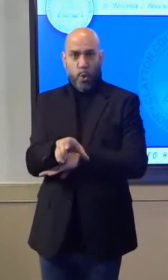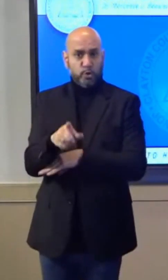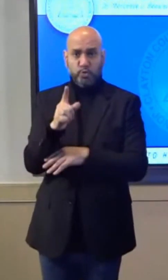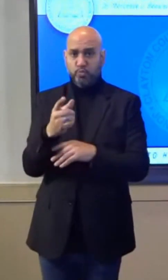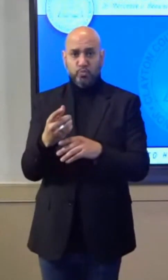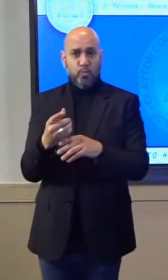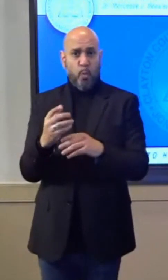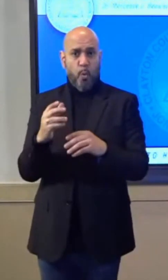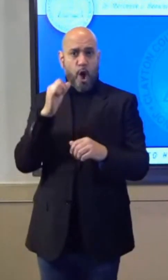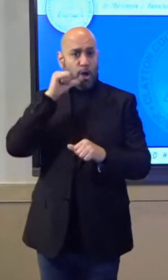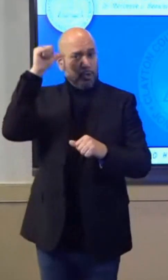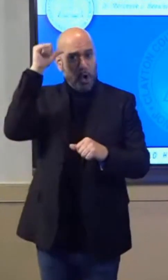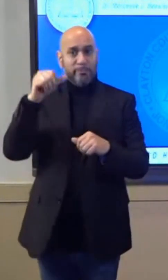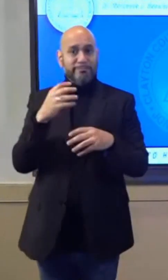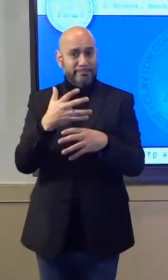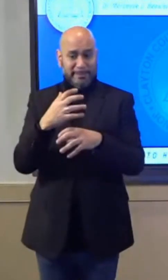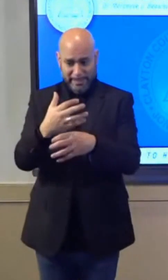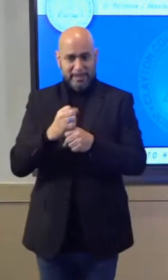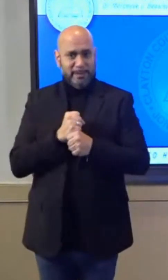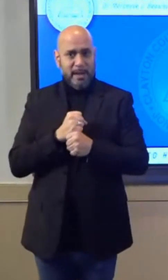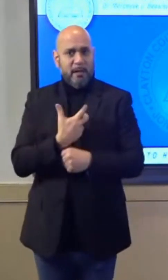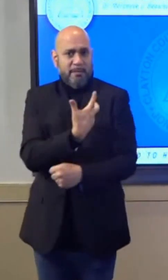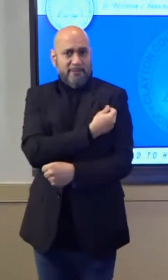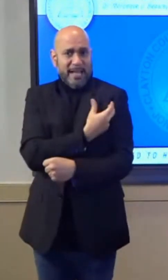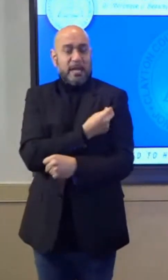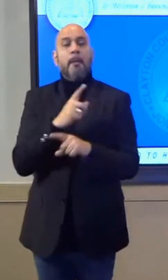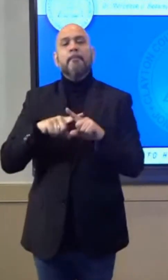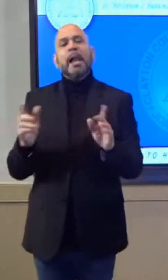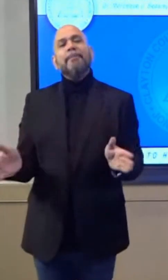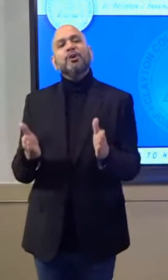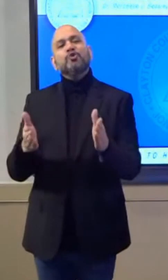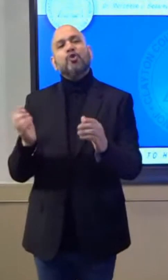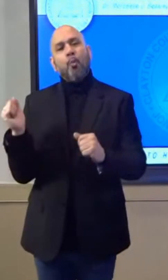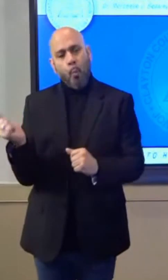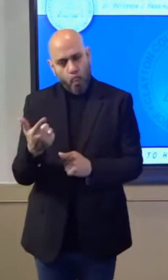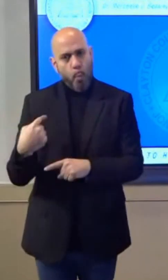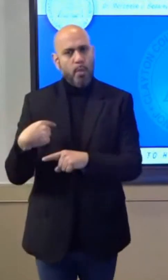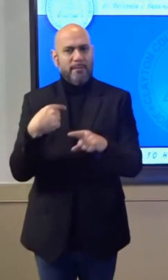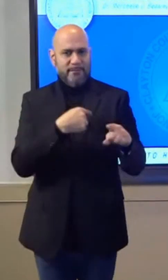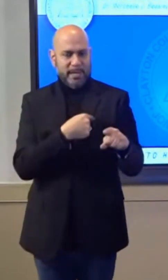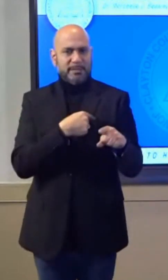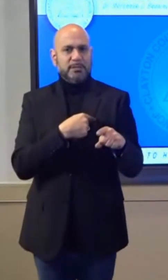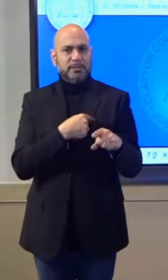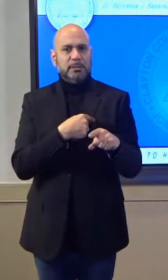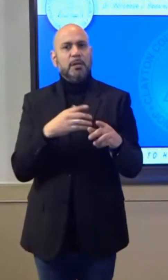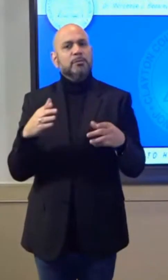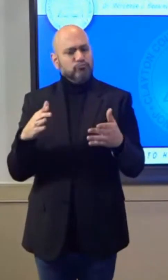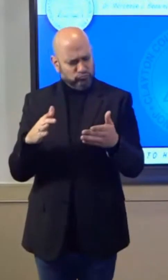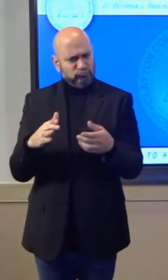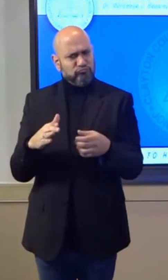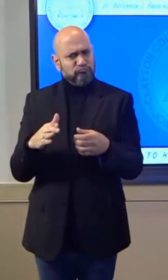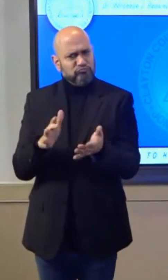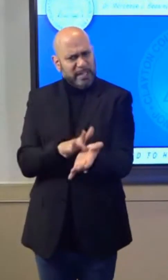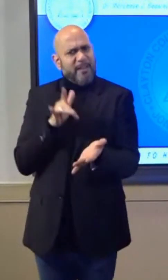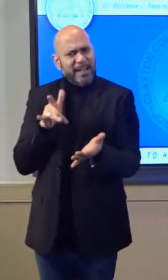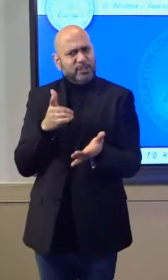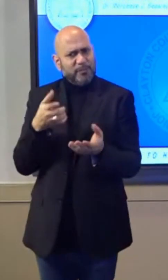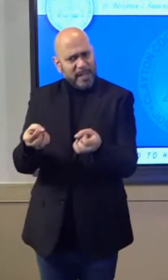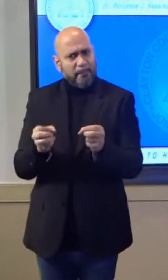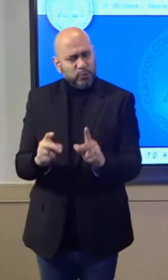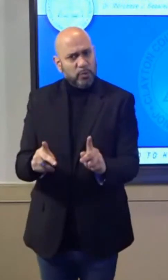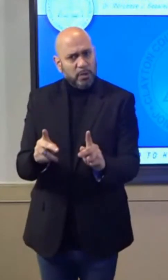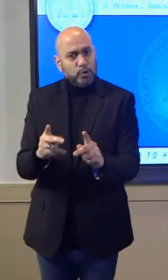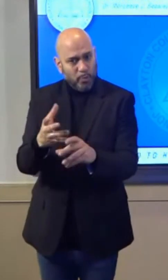people take the vaccine, I'm encouraging all of us, all of us, to take full advantage of the opportunity